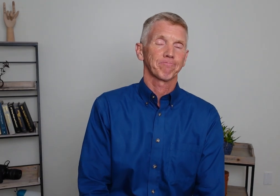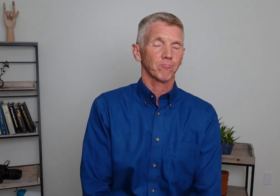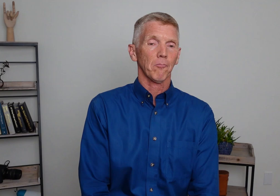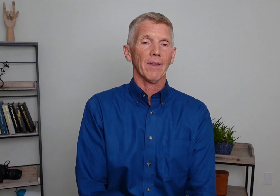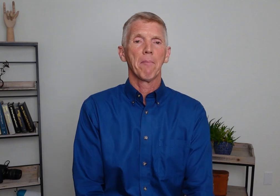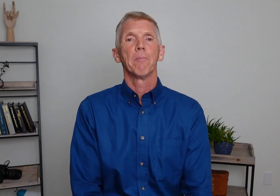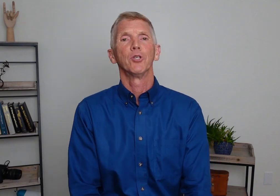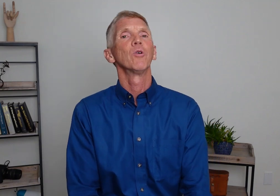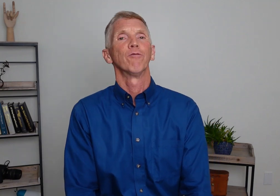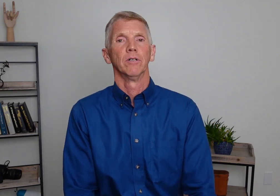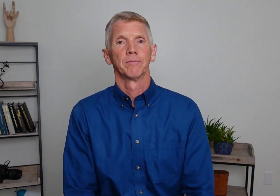How about beautiful?